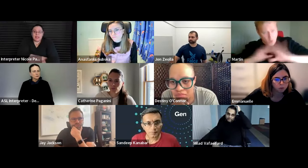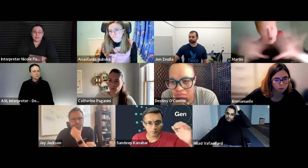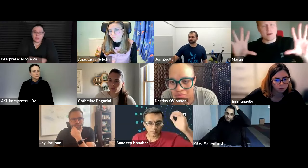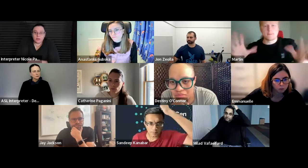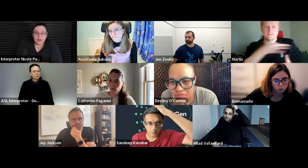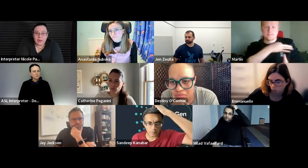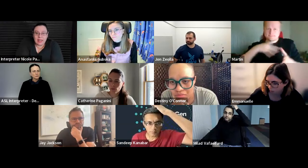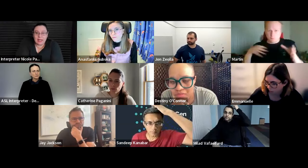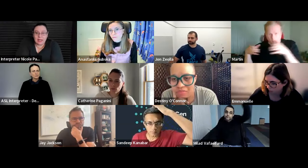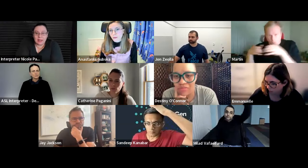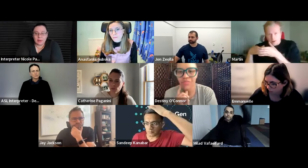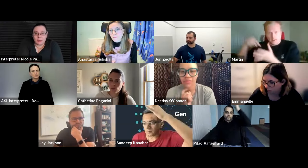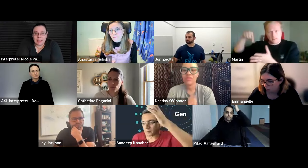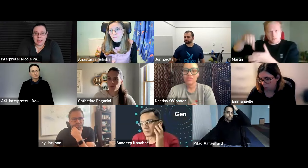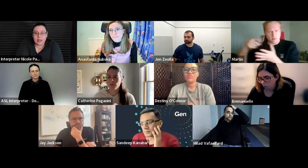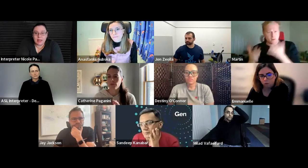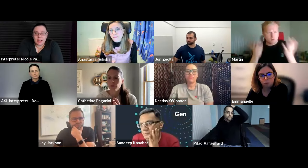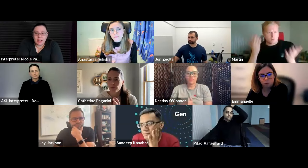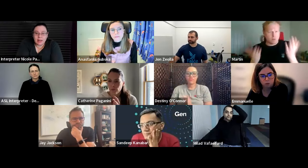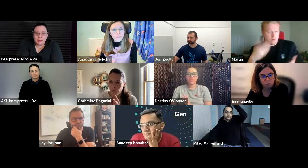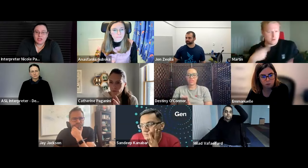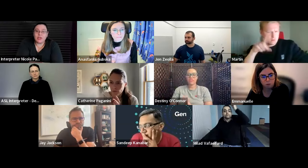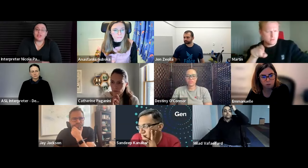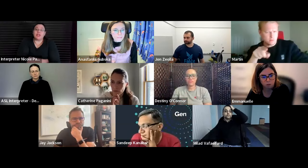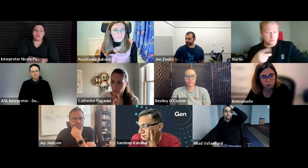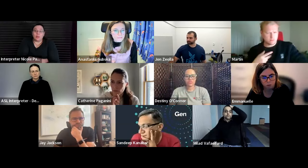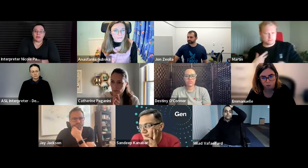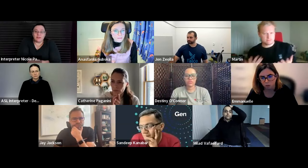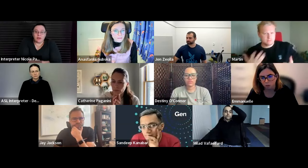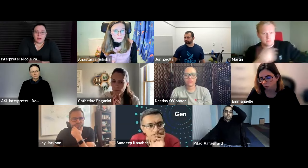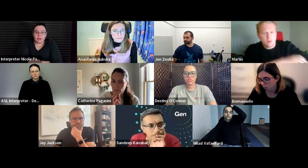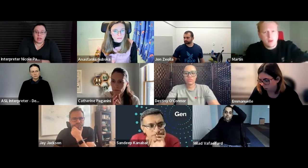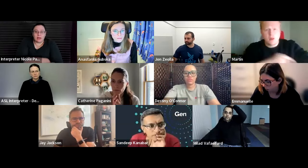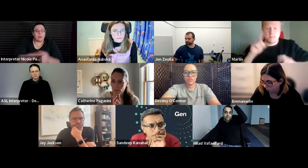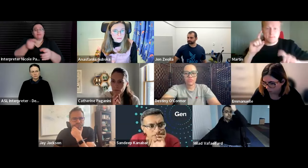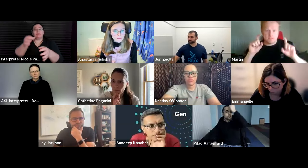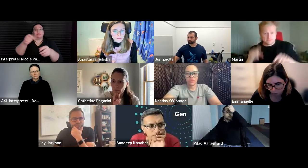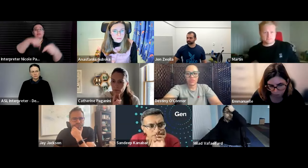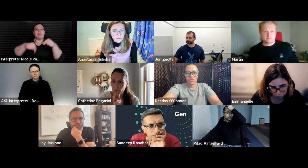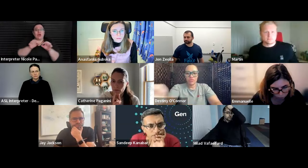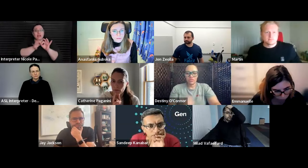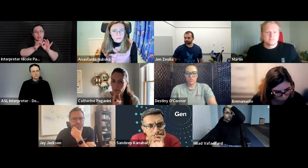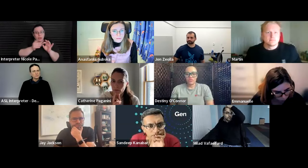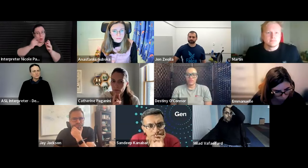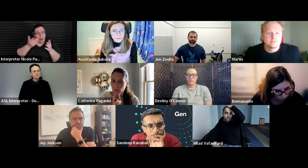i'm thinking too if we really make sure it's good and open for wait